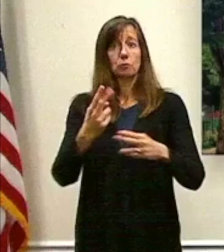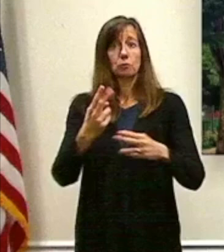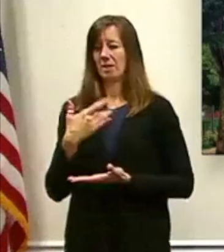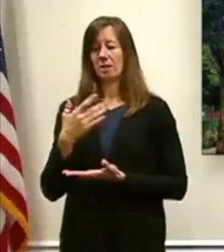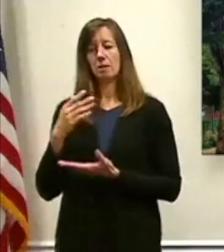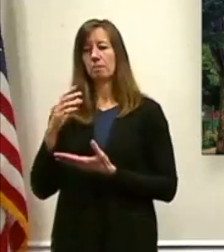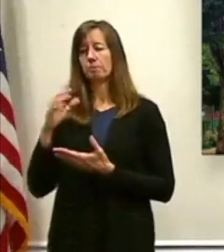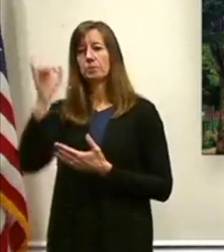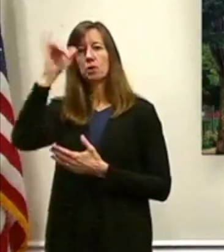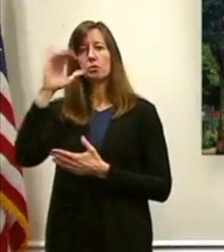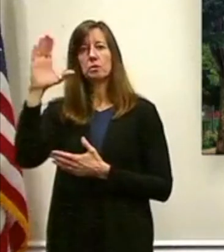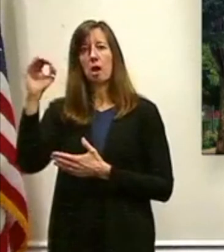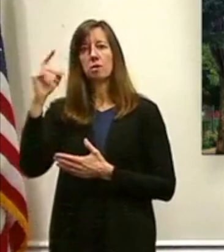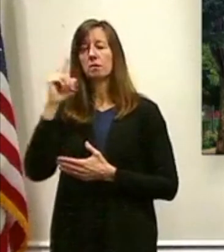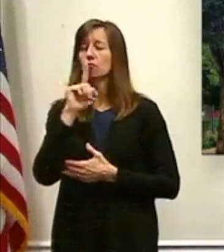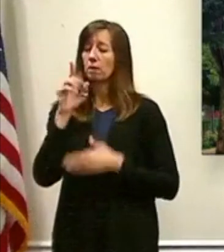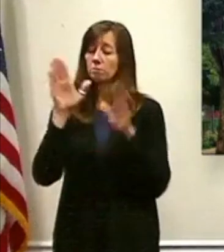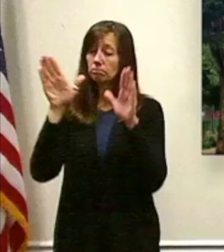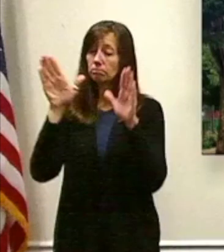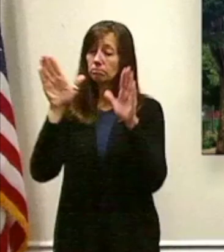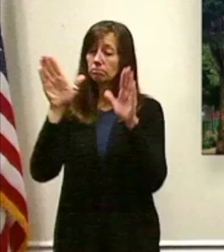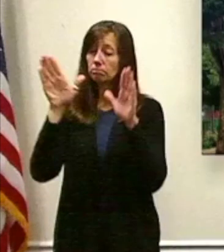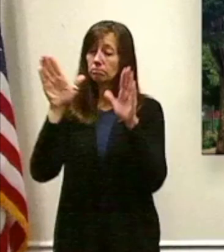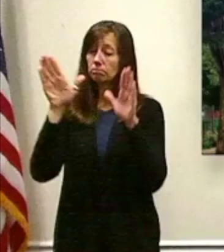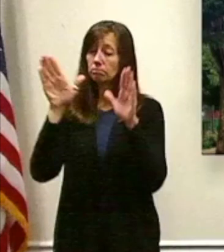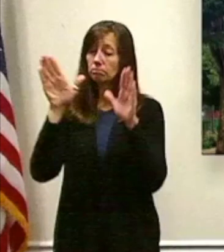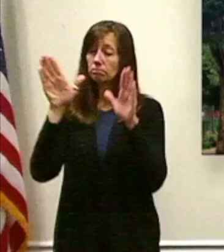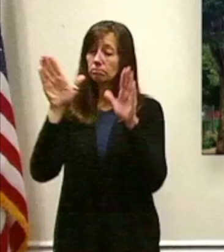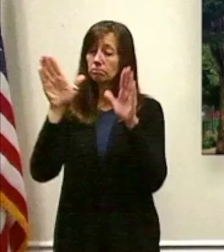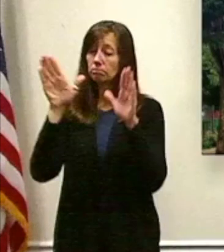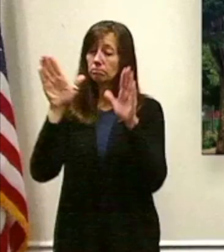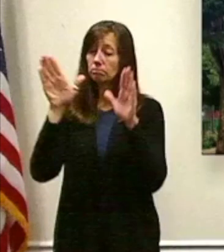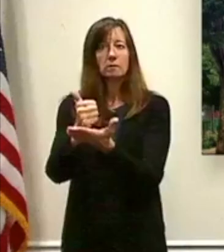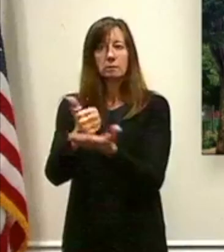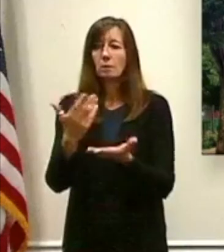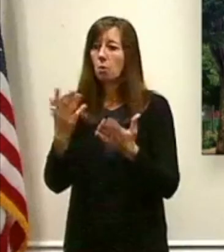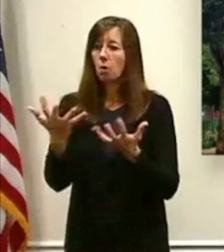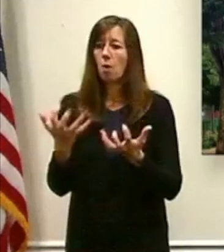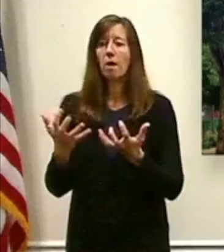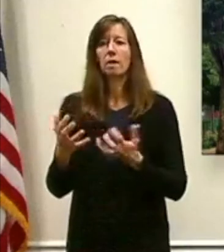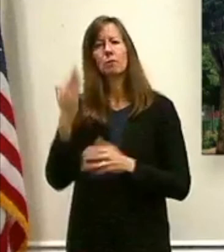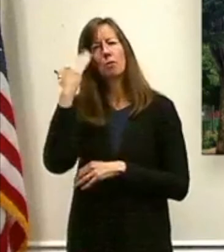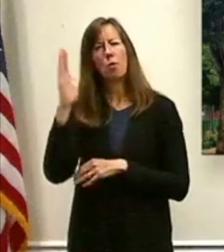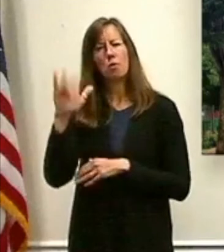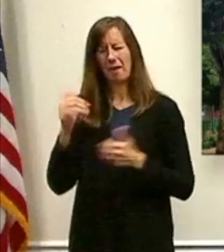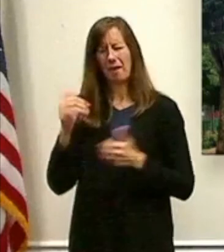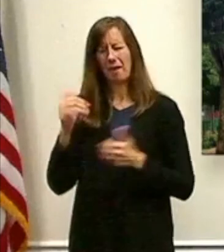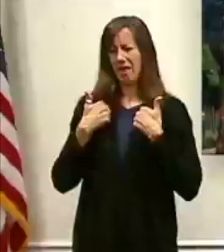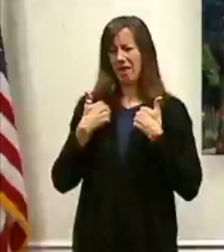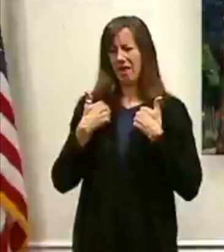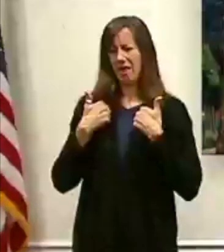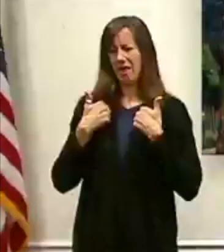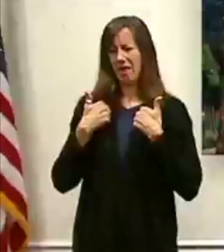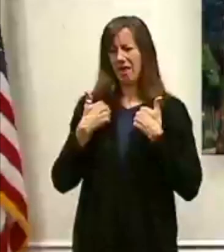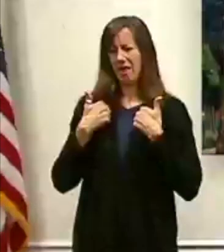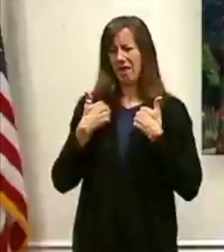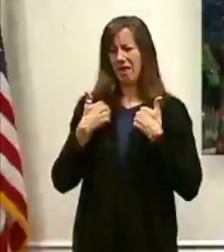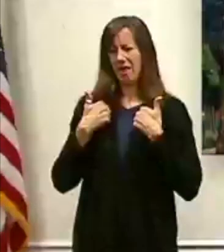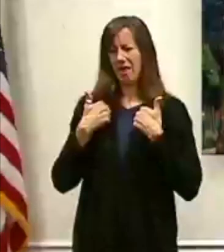laser-focused on providing assistance because we know that every life has value, and we want to provide that support and help people on their road.